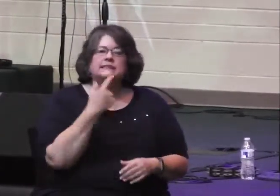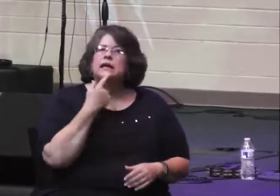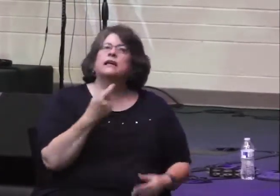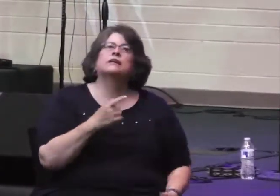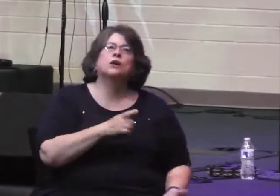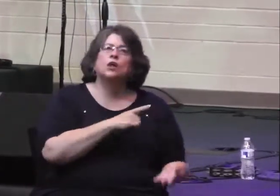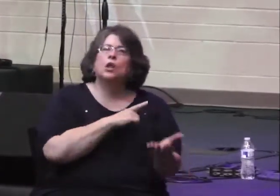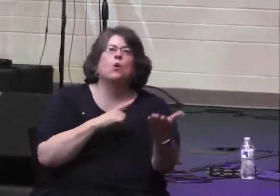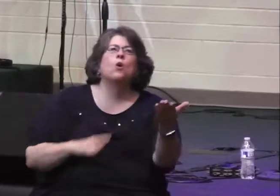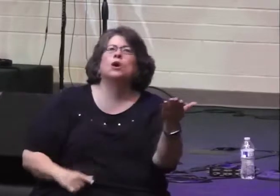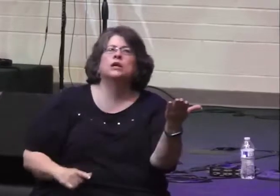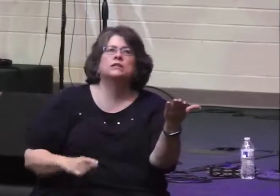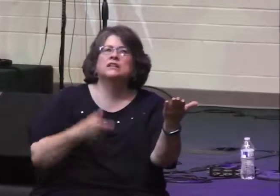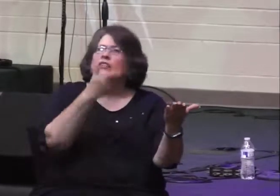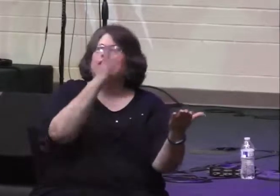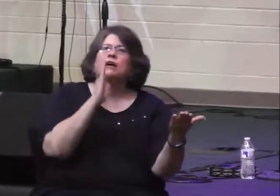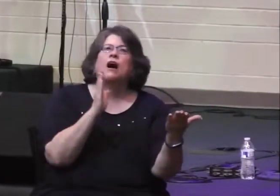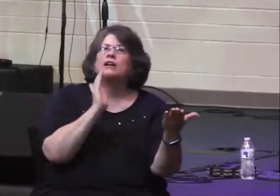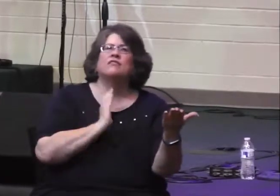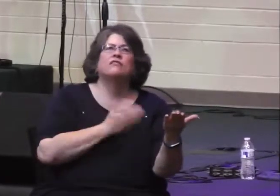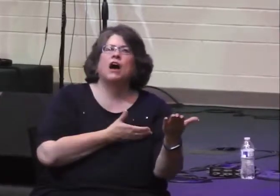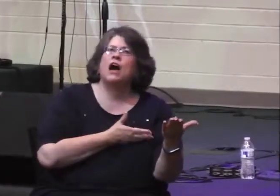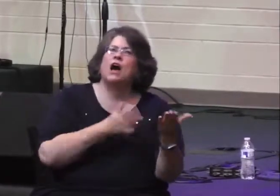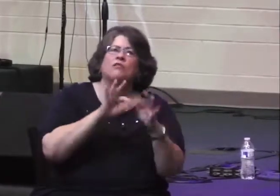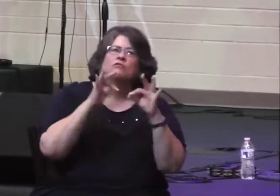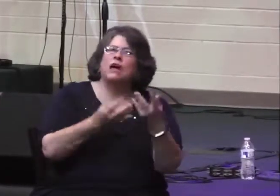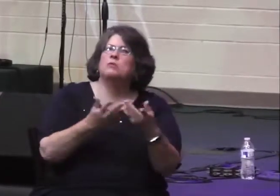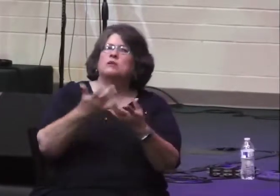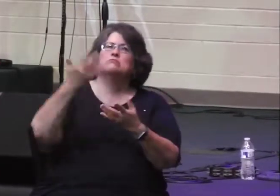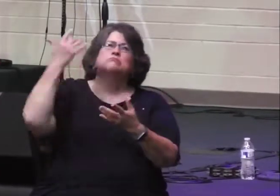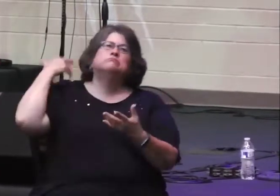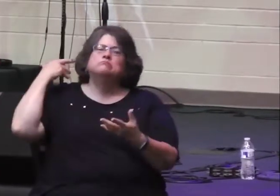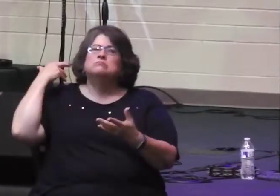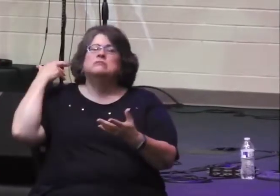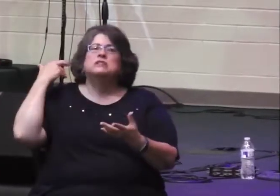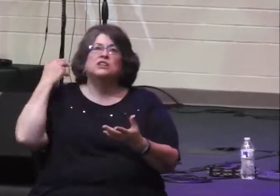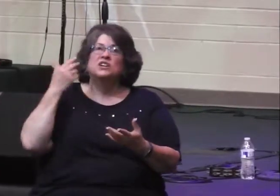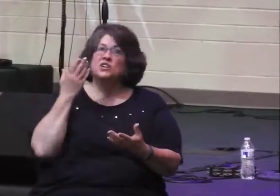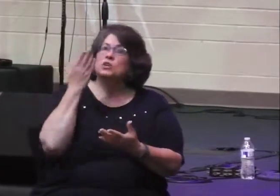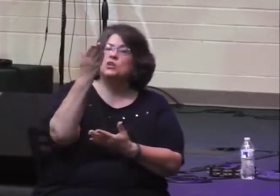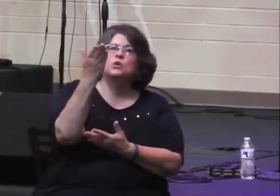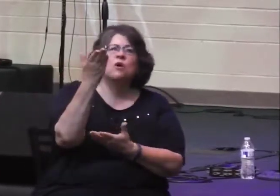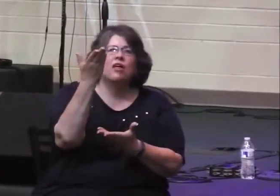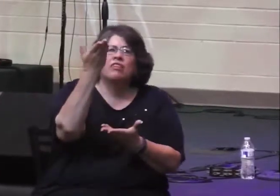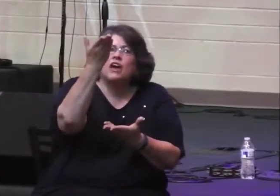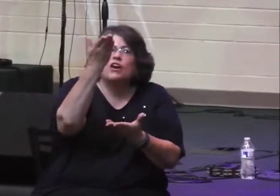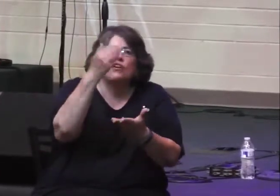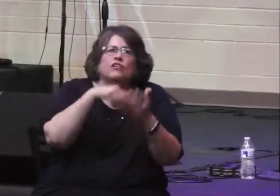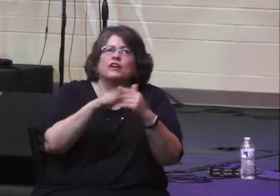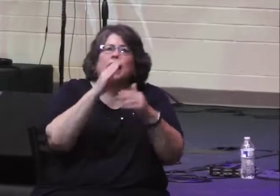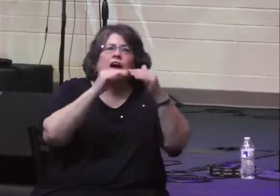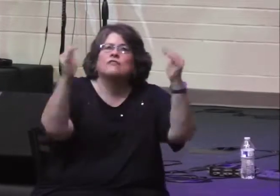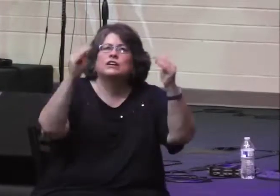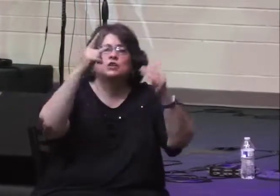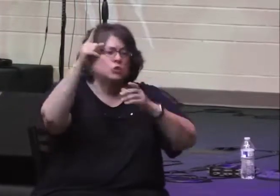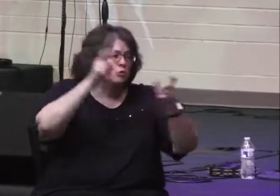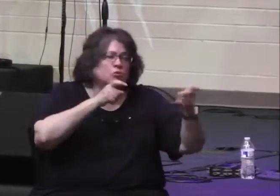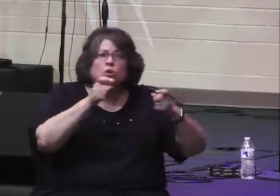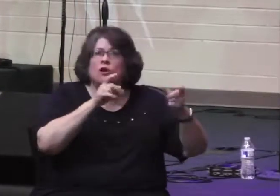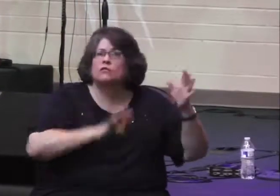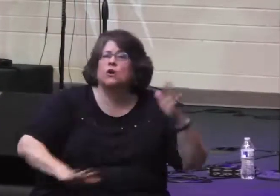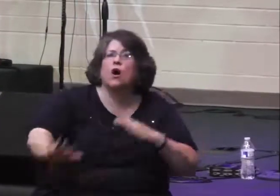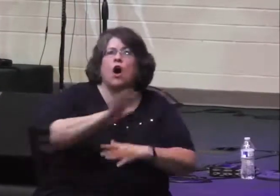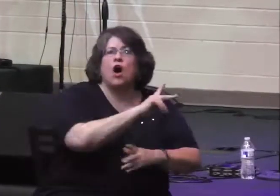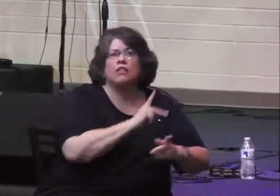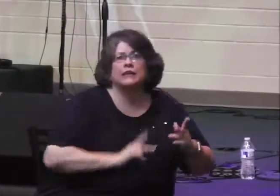and said, Lord, the God of our ancestors, are you not the God who is in heaven? You